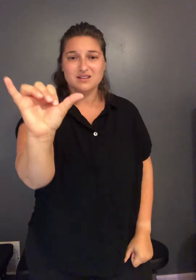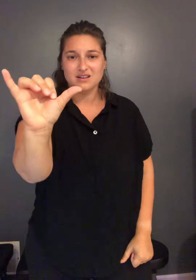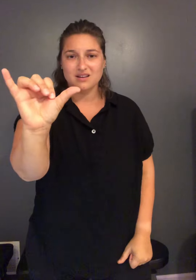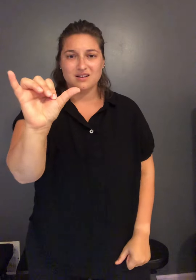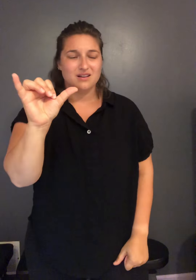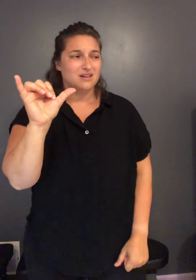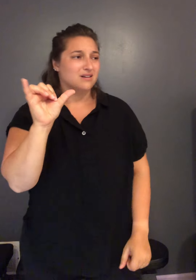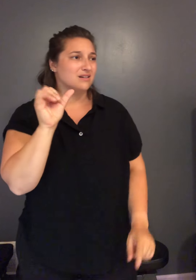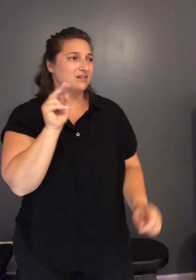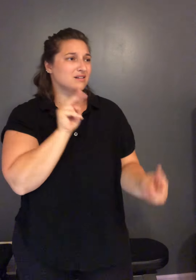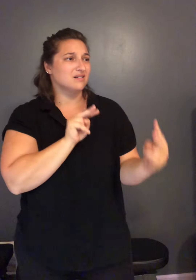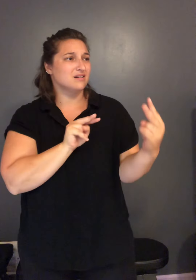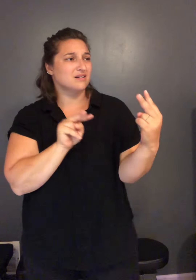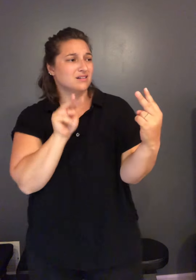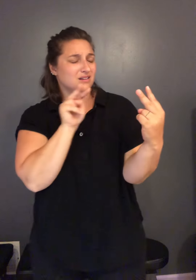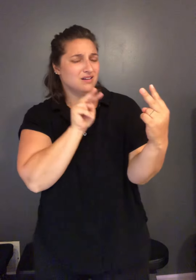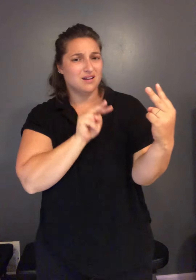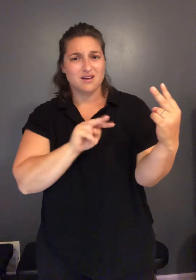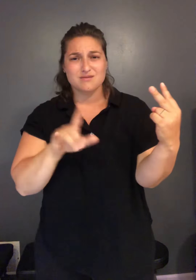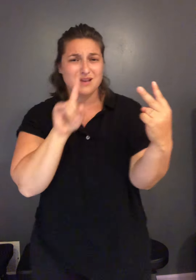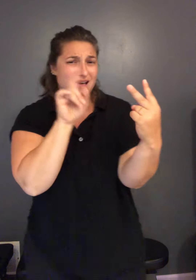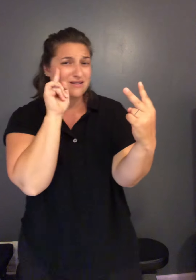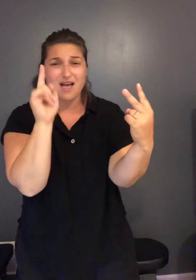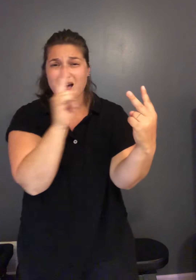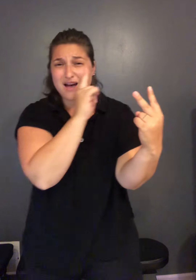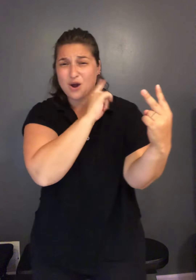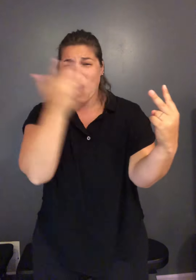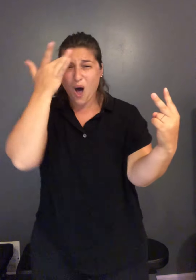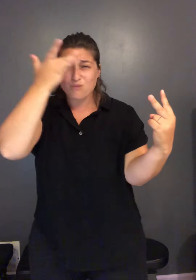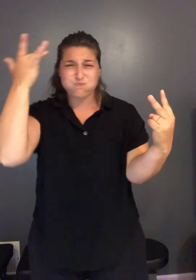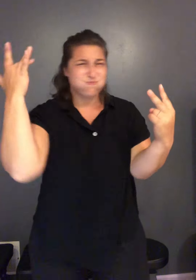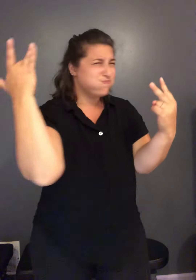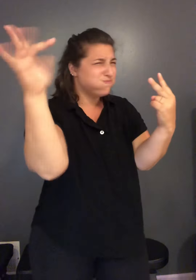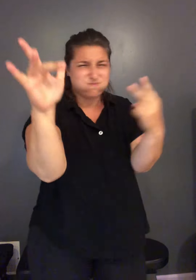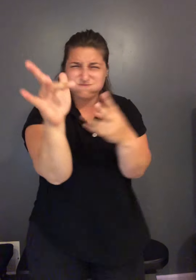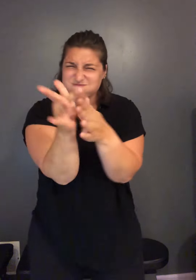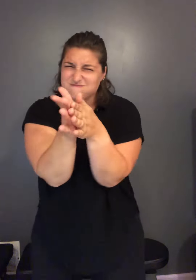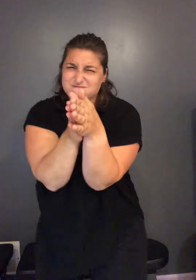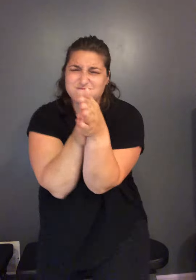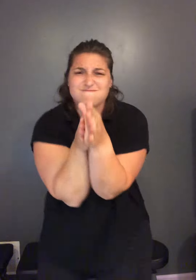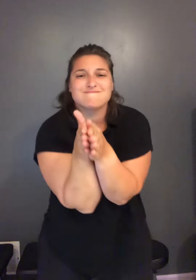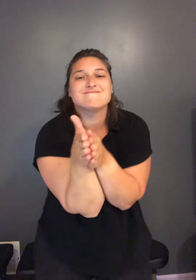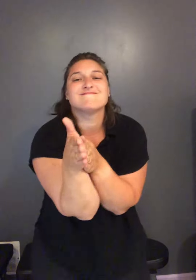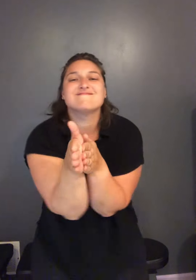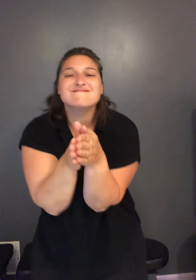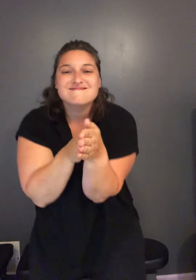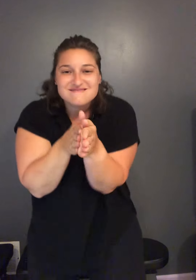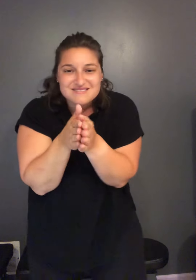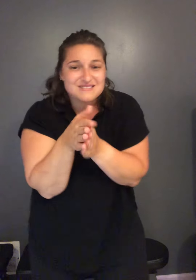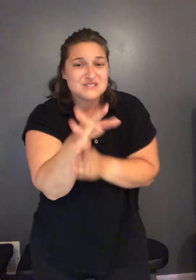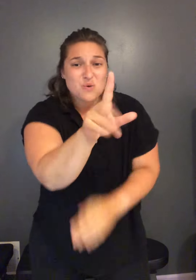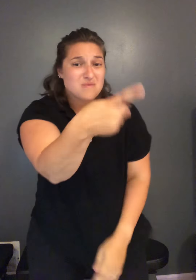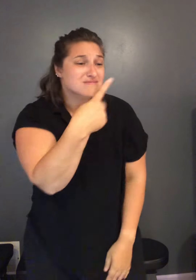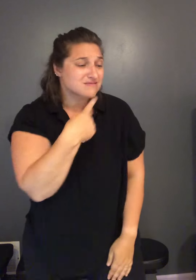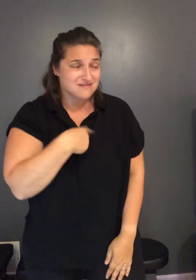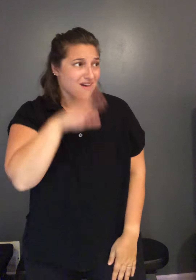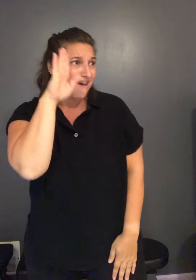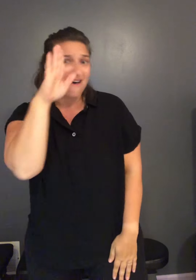I've never been the same intelligent eyes in a hunger-pain flame and when you said